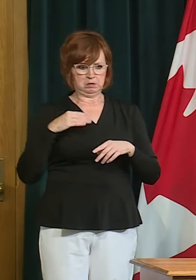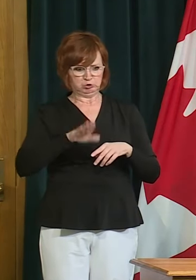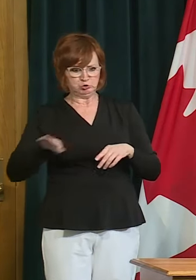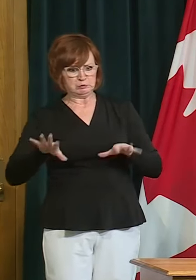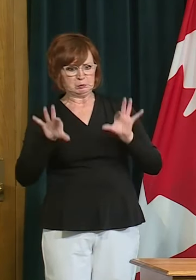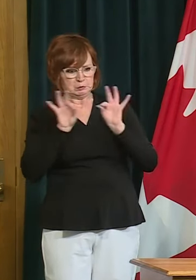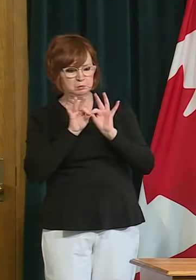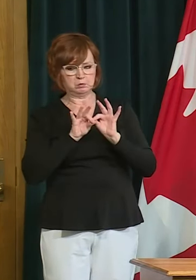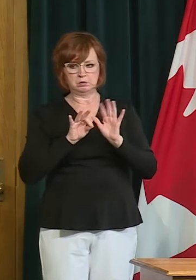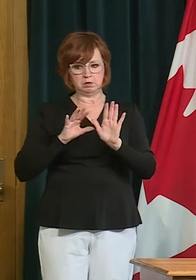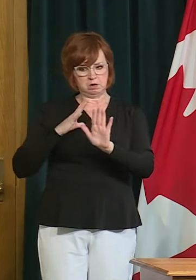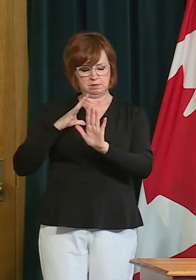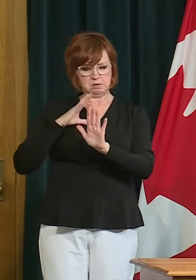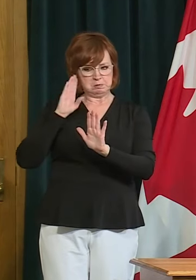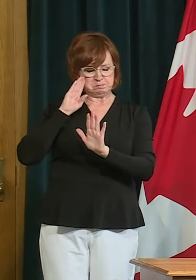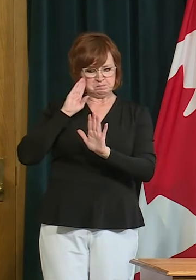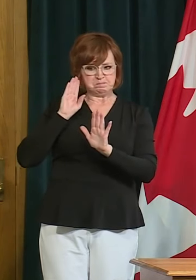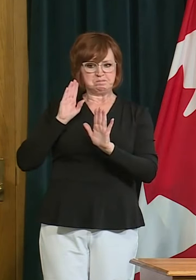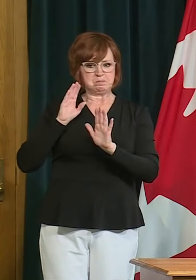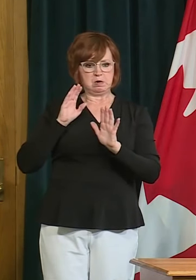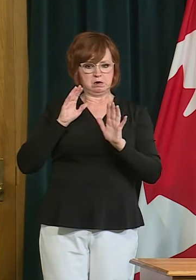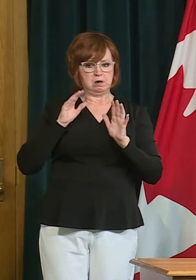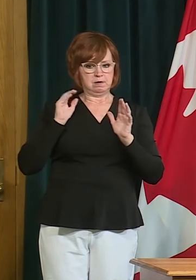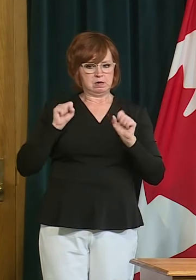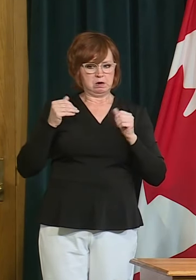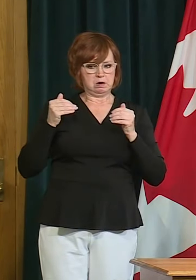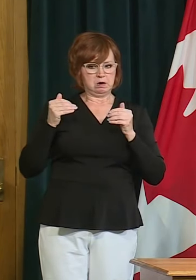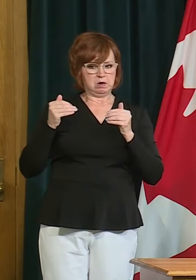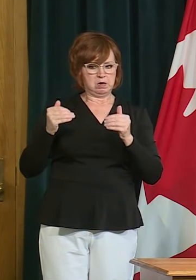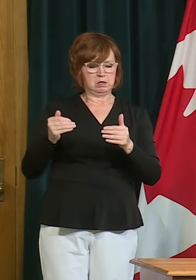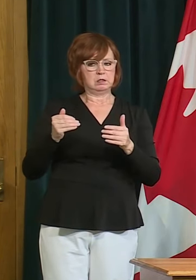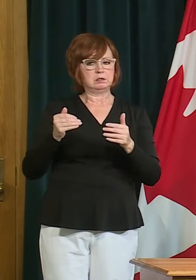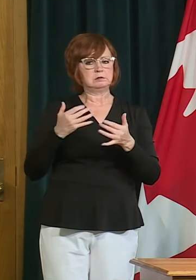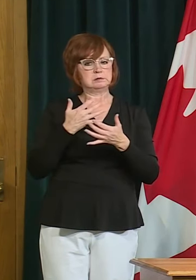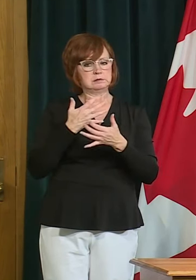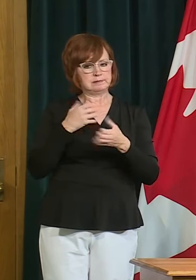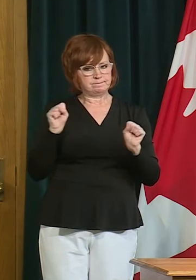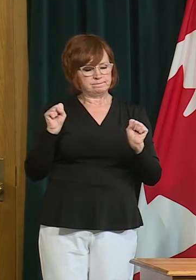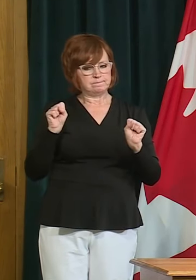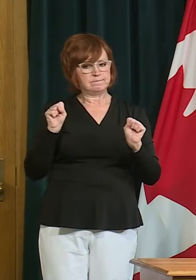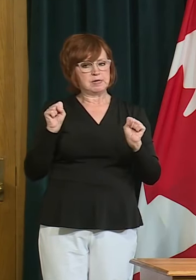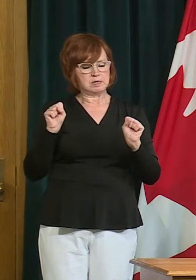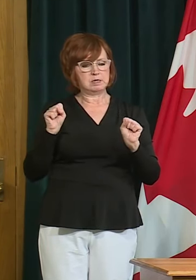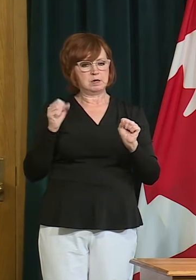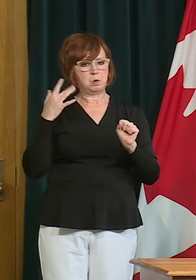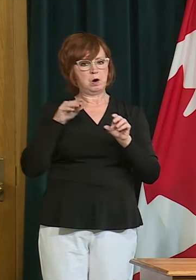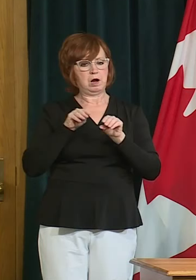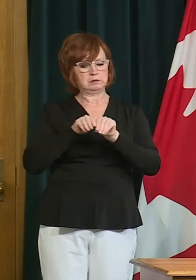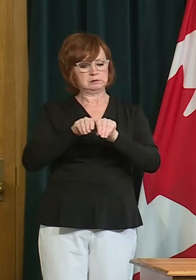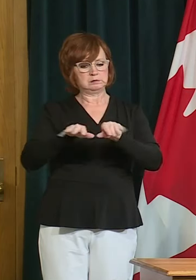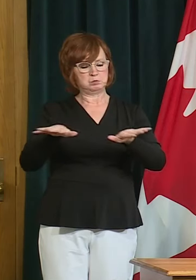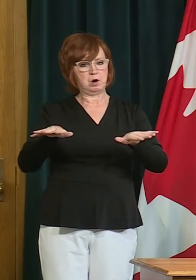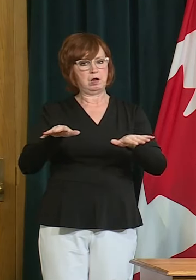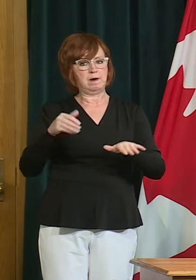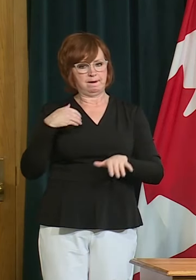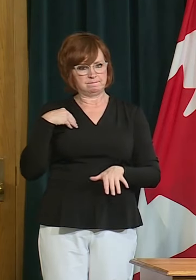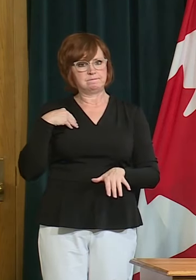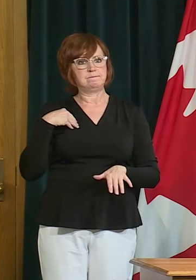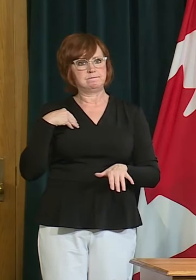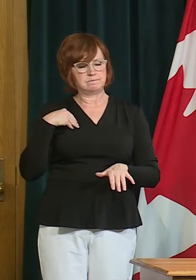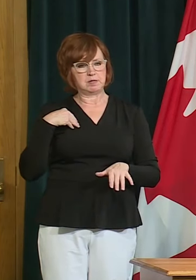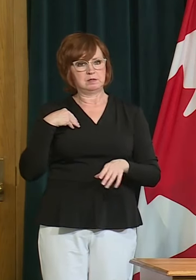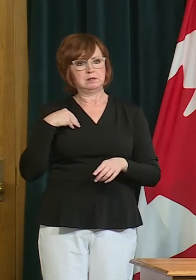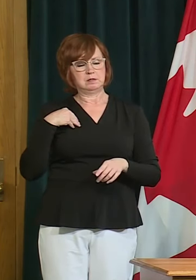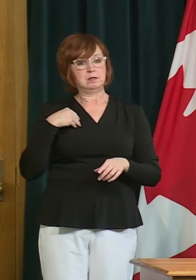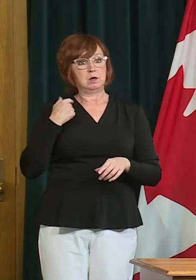forward but move forward safely because the the spread of the virus is still there and we have been um fortunate in this province not